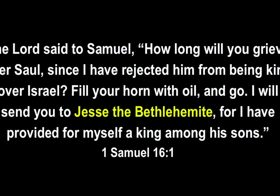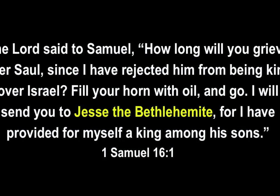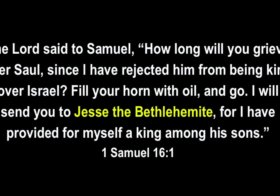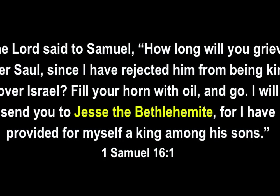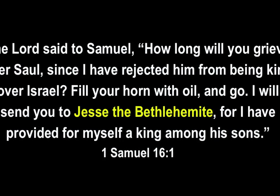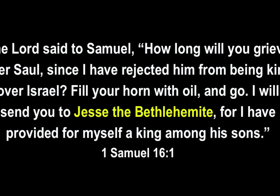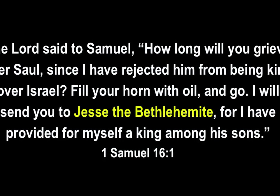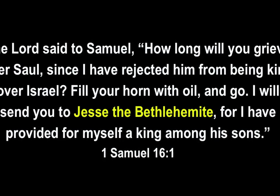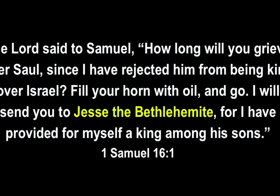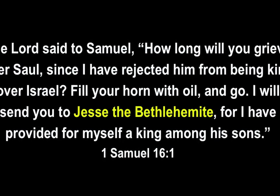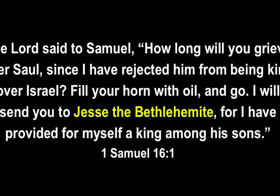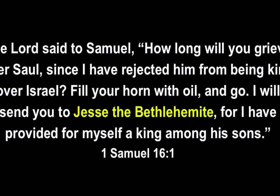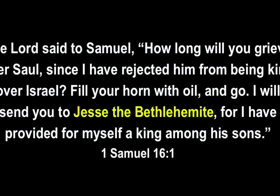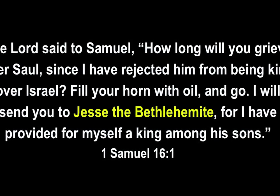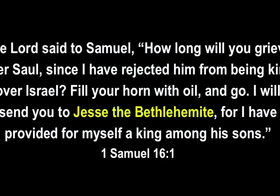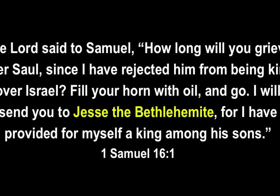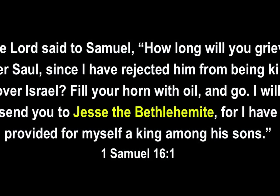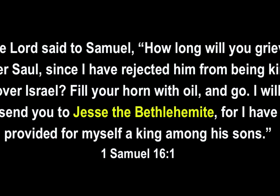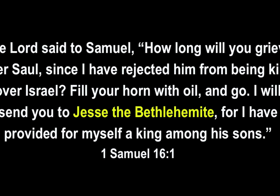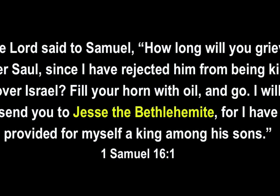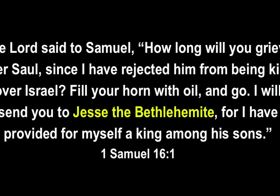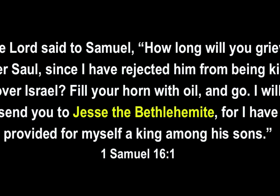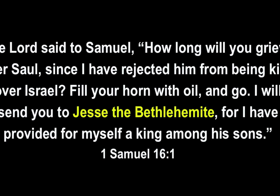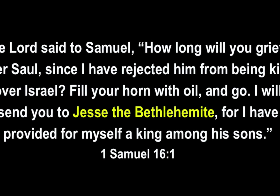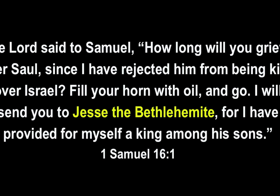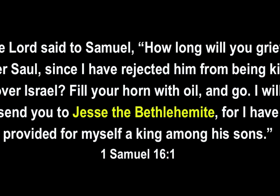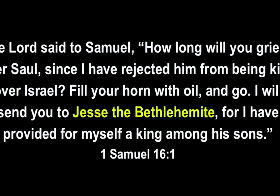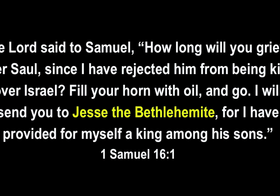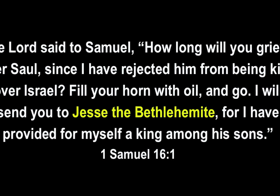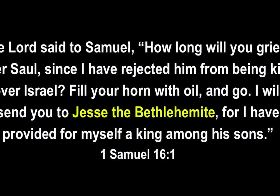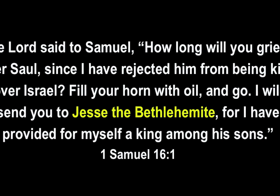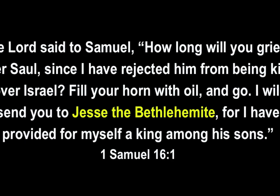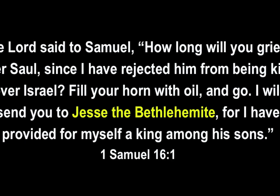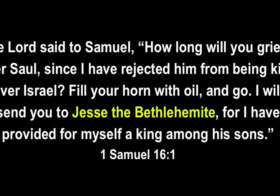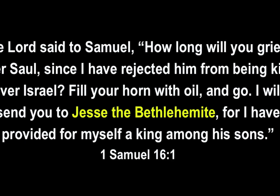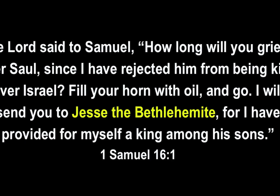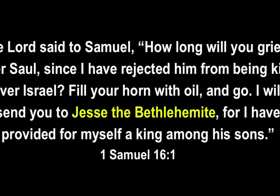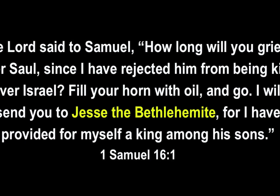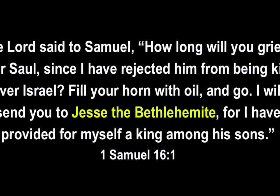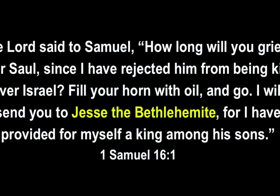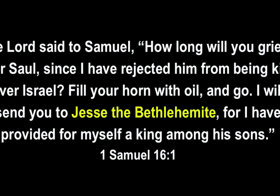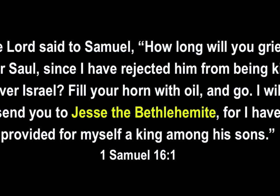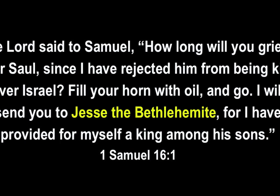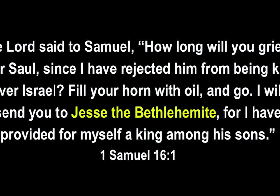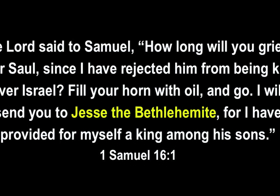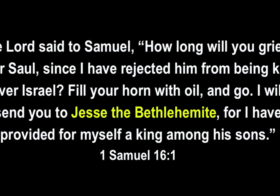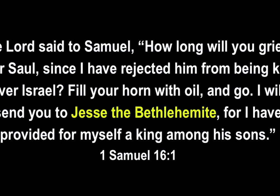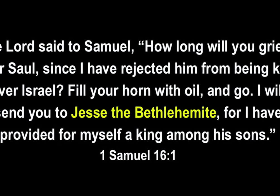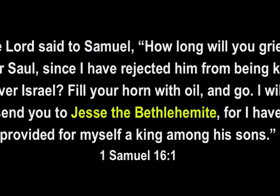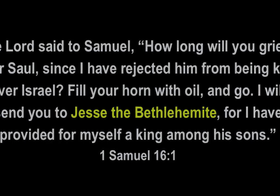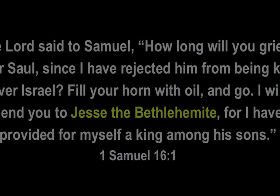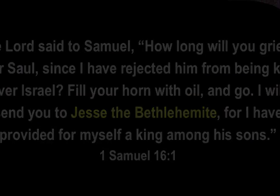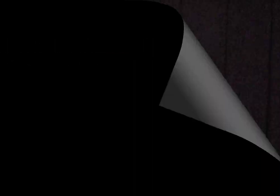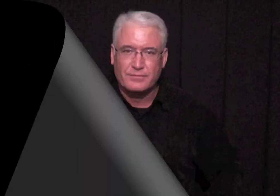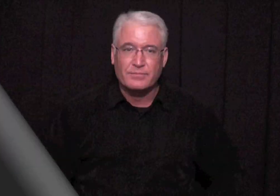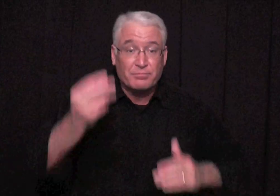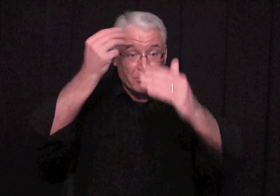king over israel fill your horn with oil and go i will send you to jesse the bethlehemite for i have provided for myself a king among his sons